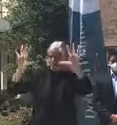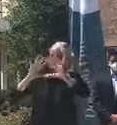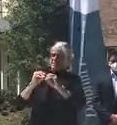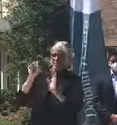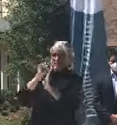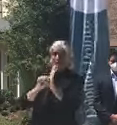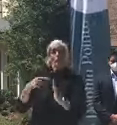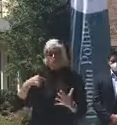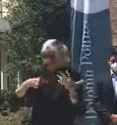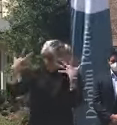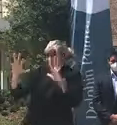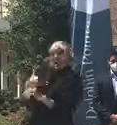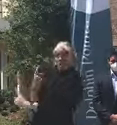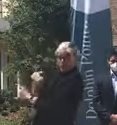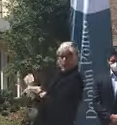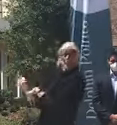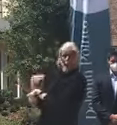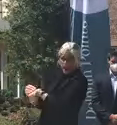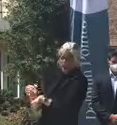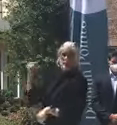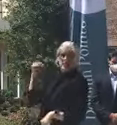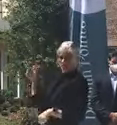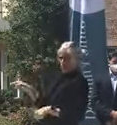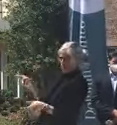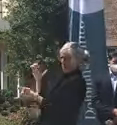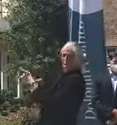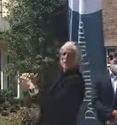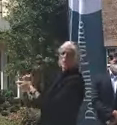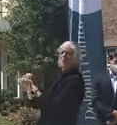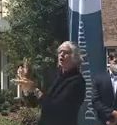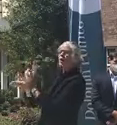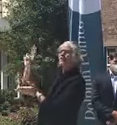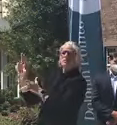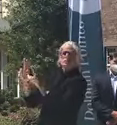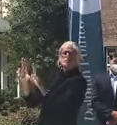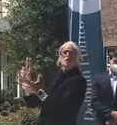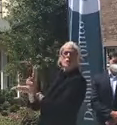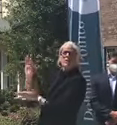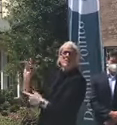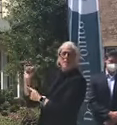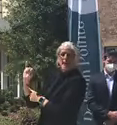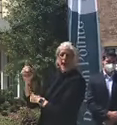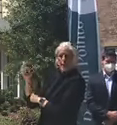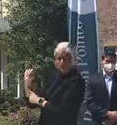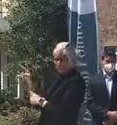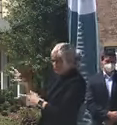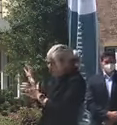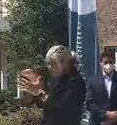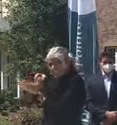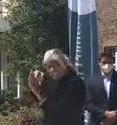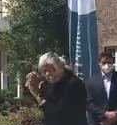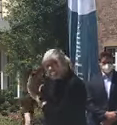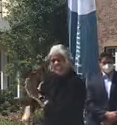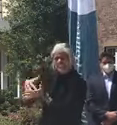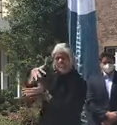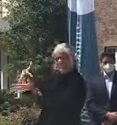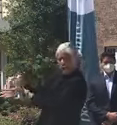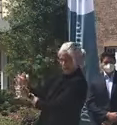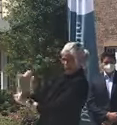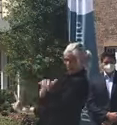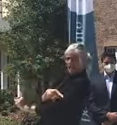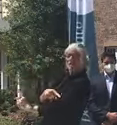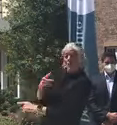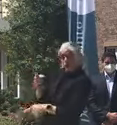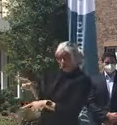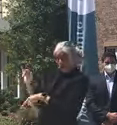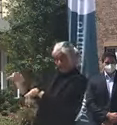-Dade County, partnered with the University of Miami to do a seroprevalence study in Dade County. And that found that at the time, Dade had